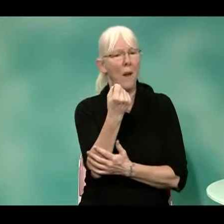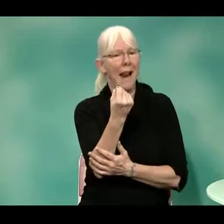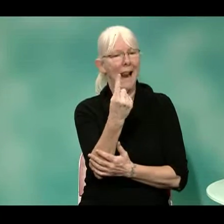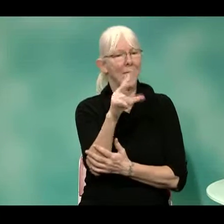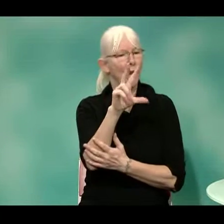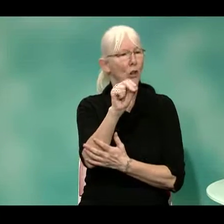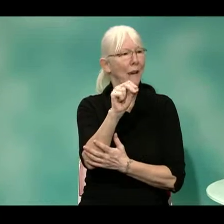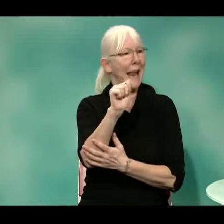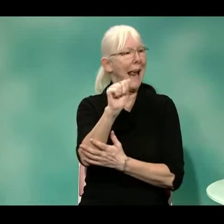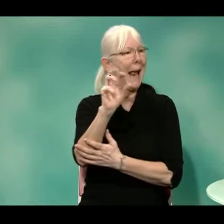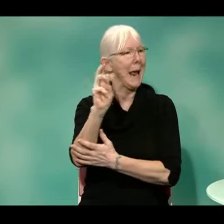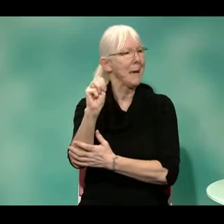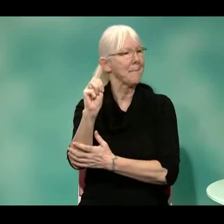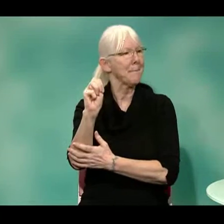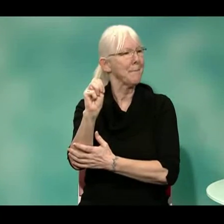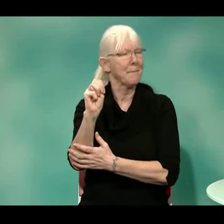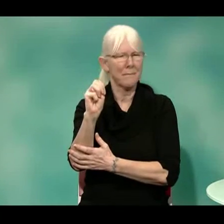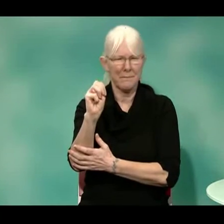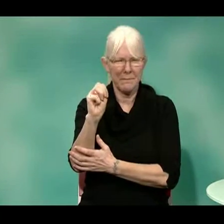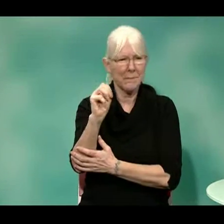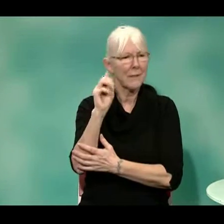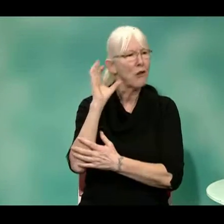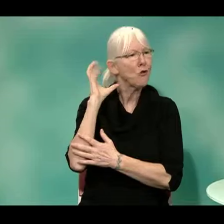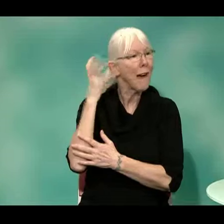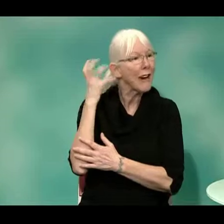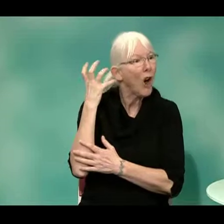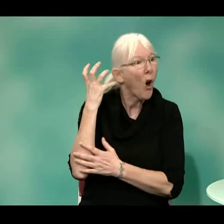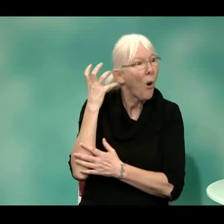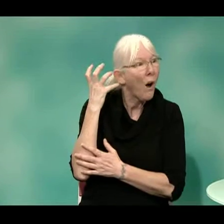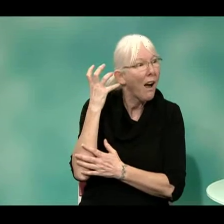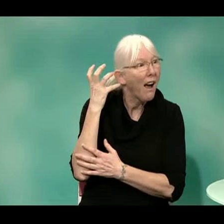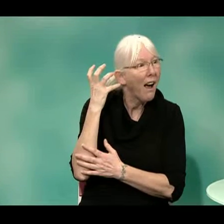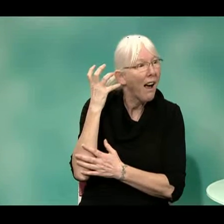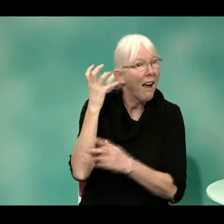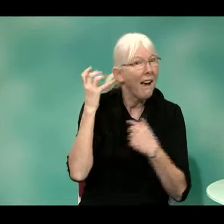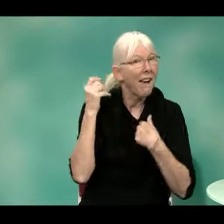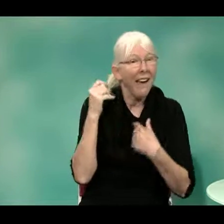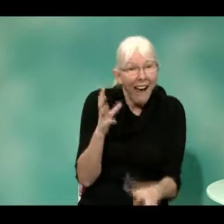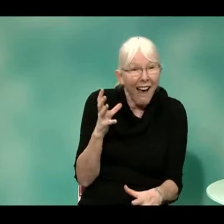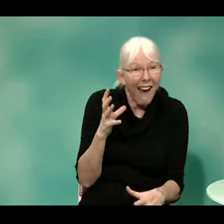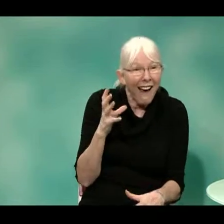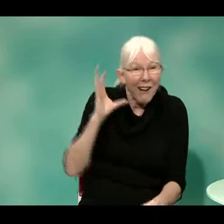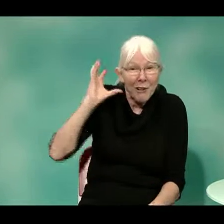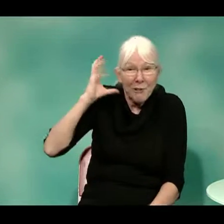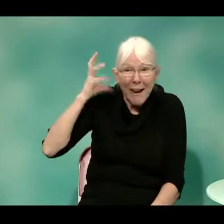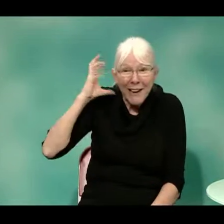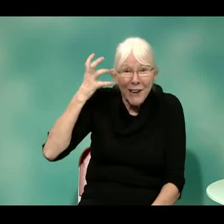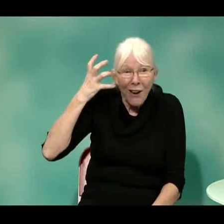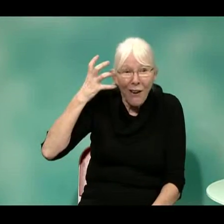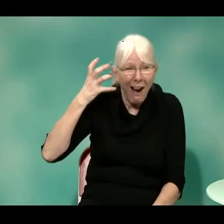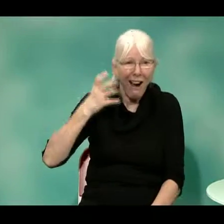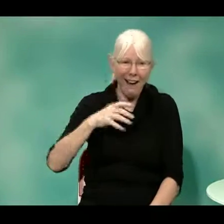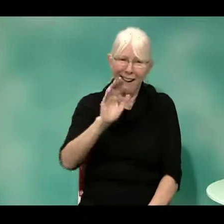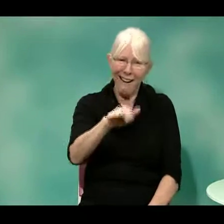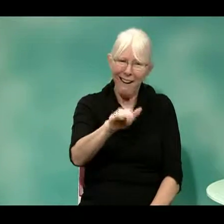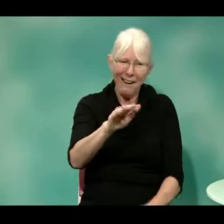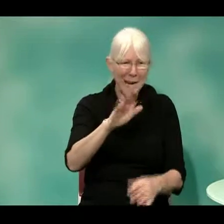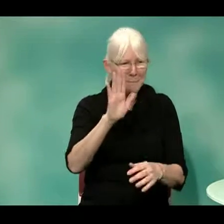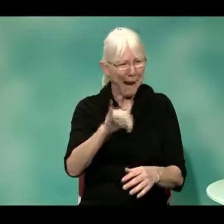going on, um, with, um, T911. And all of a sudden they said, oh,